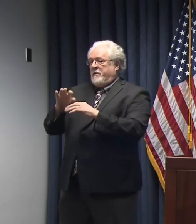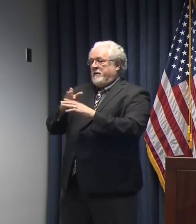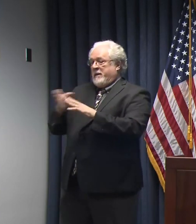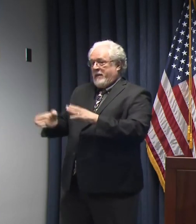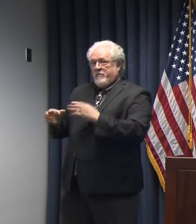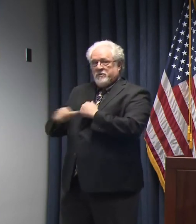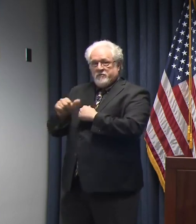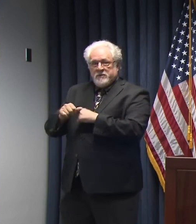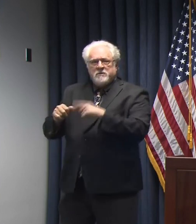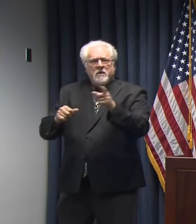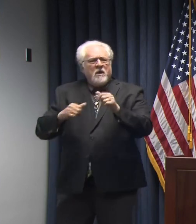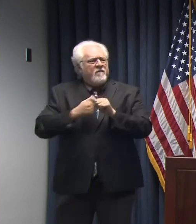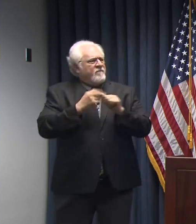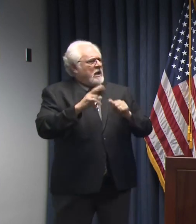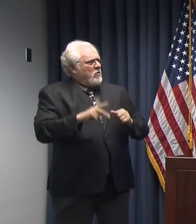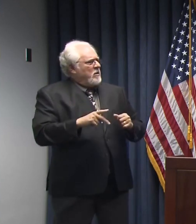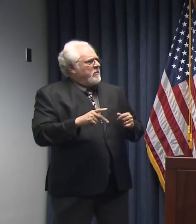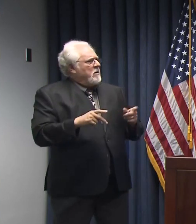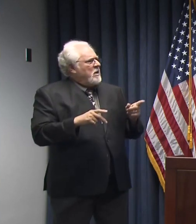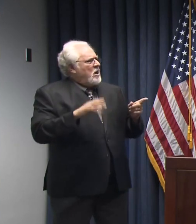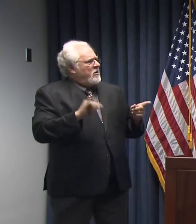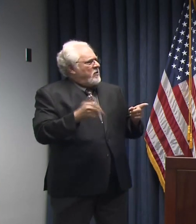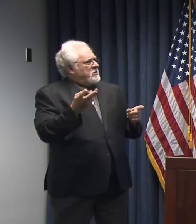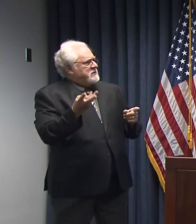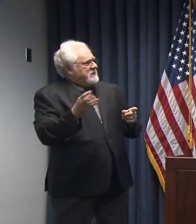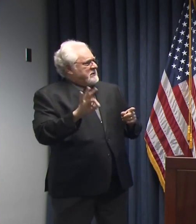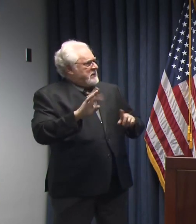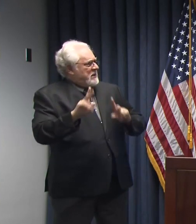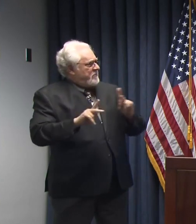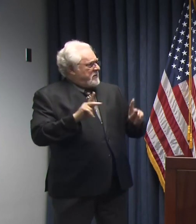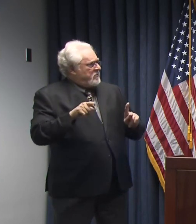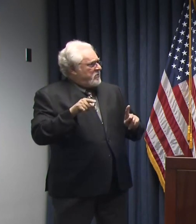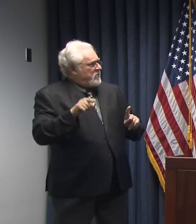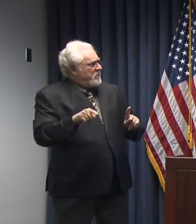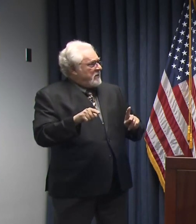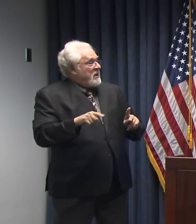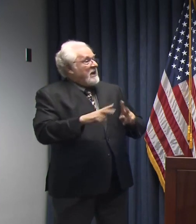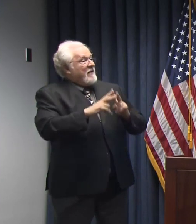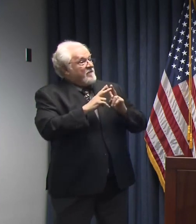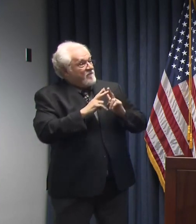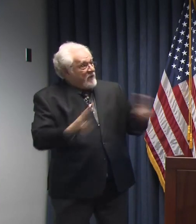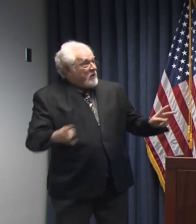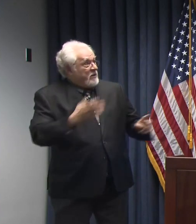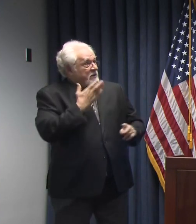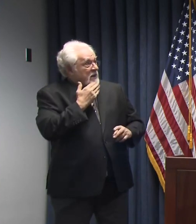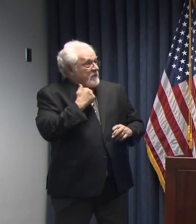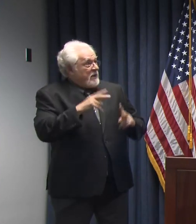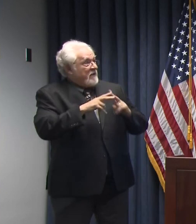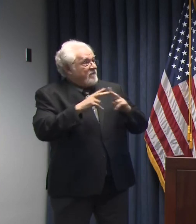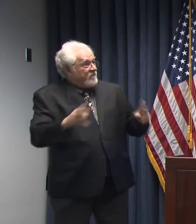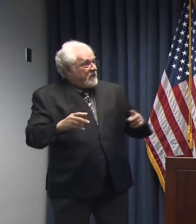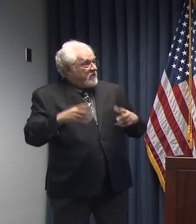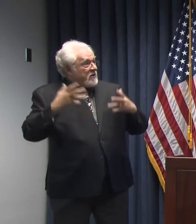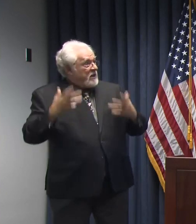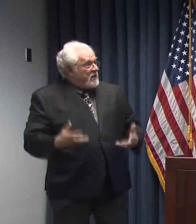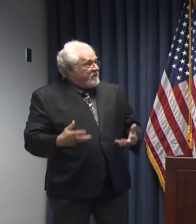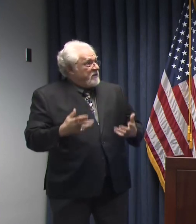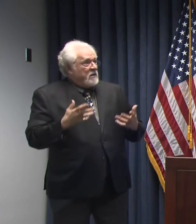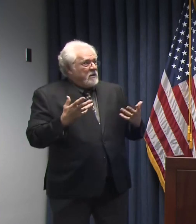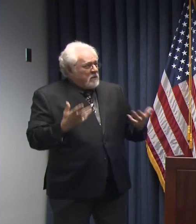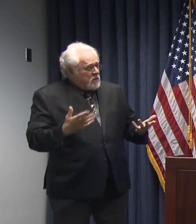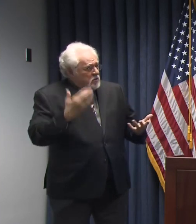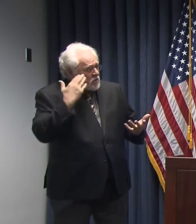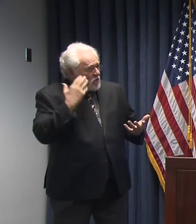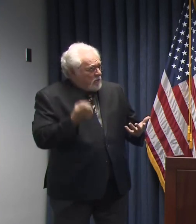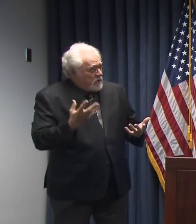Just as a follow-up, were those 69 people, were they, like, extremely diabetic, extremely overweight? Do we know the degree of